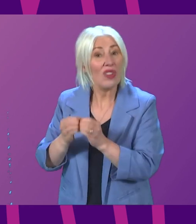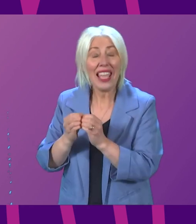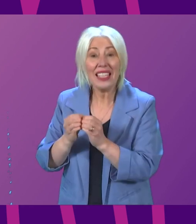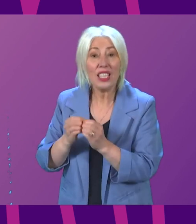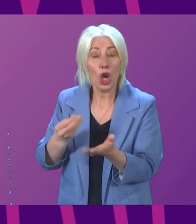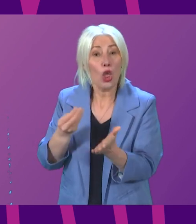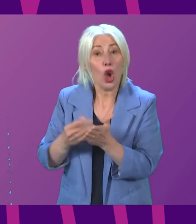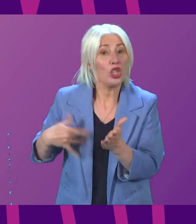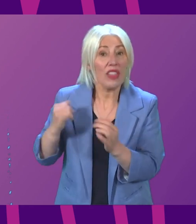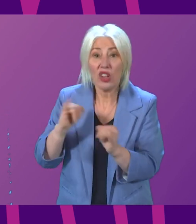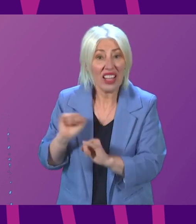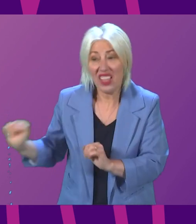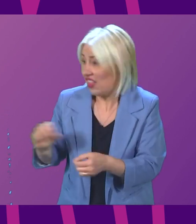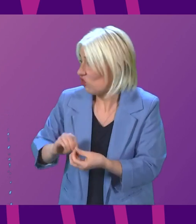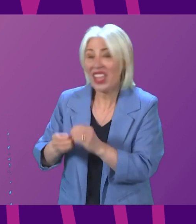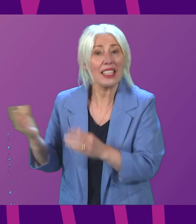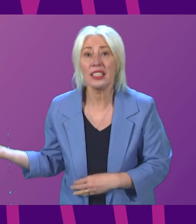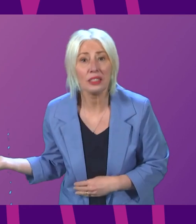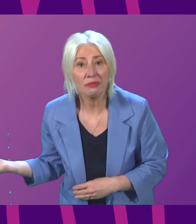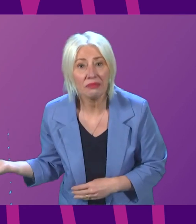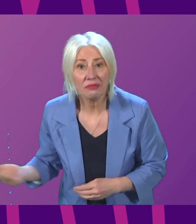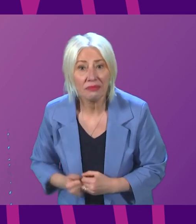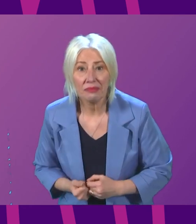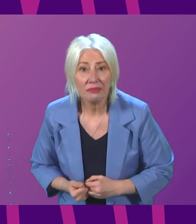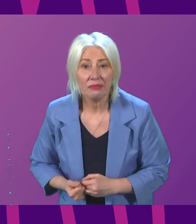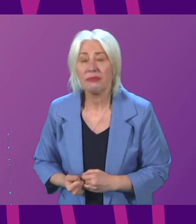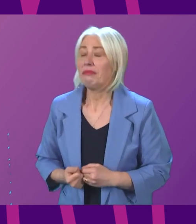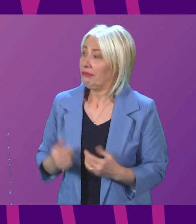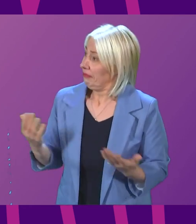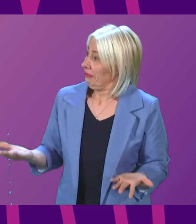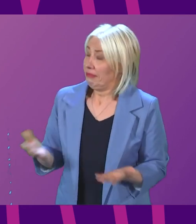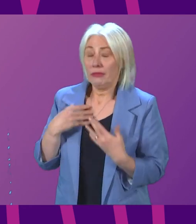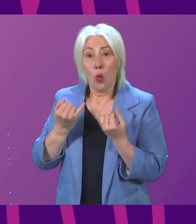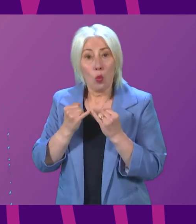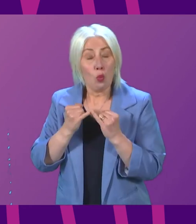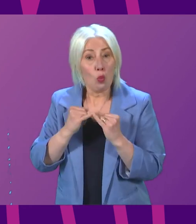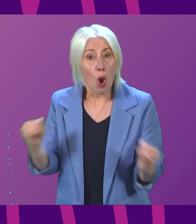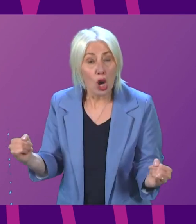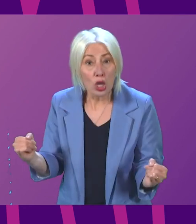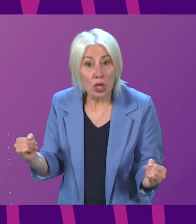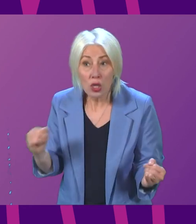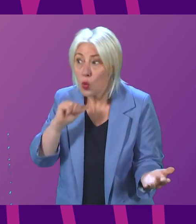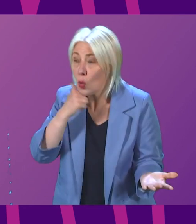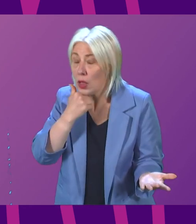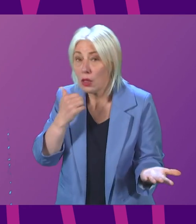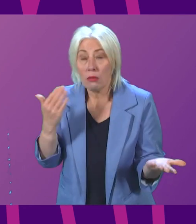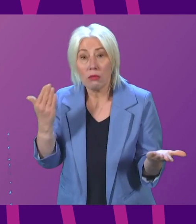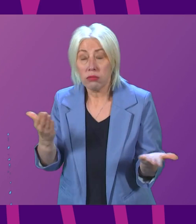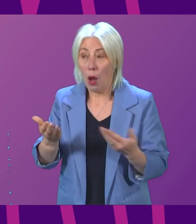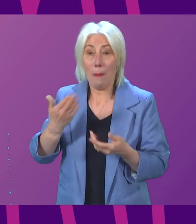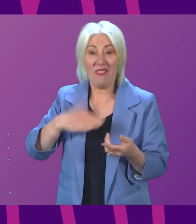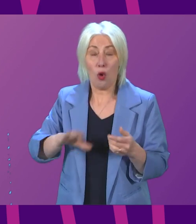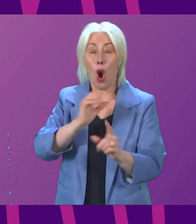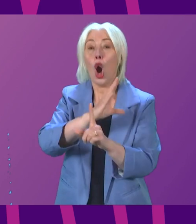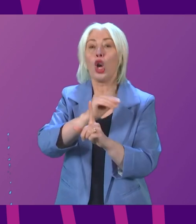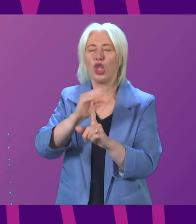of living crisis. And how much, how much worse does it have to get before the